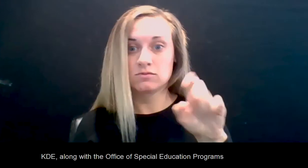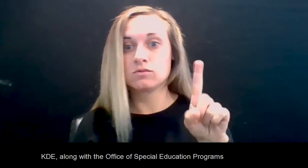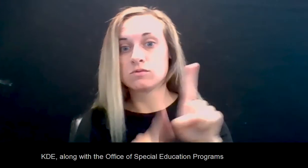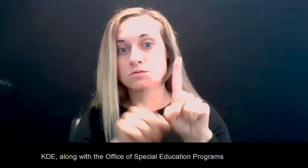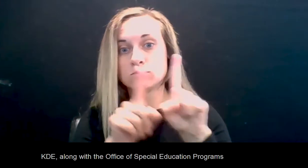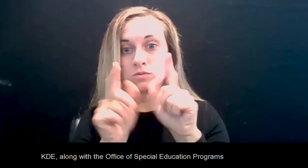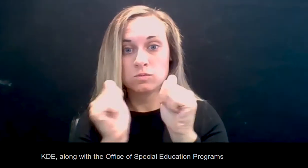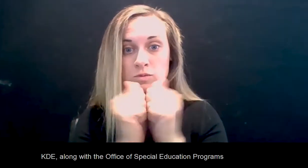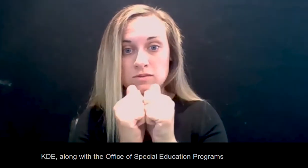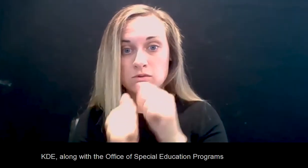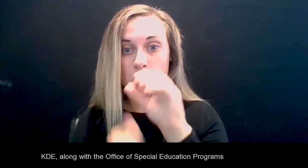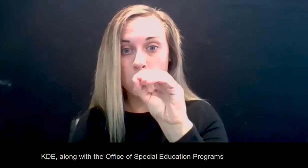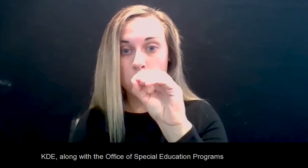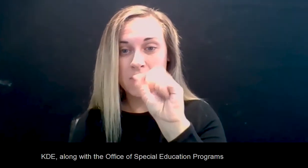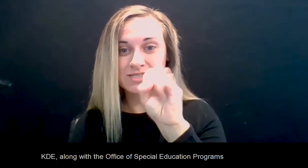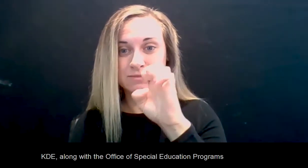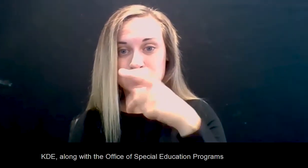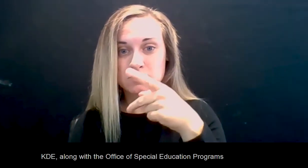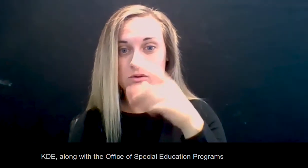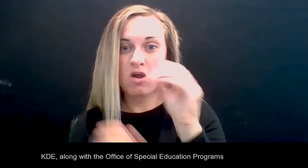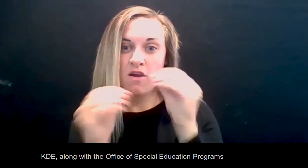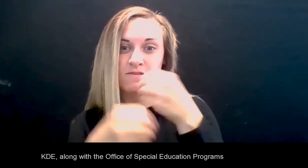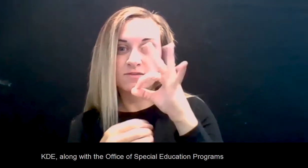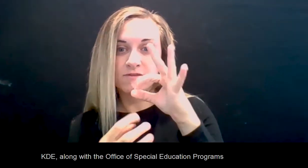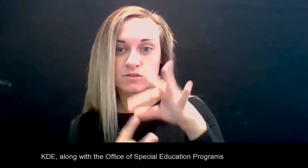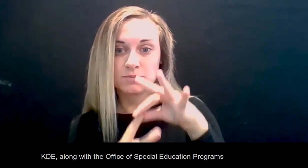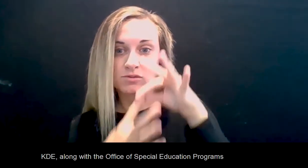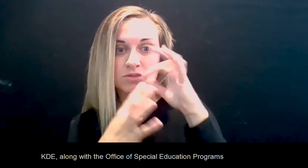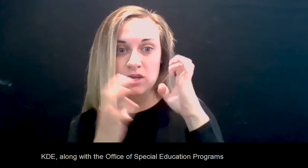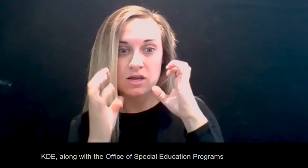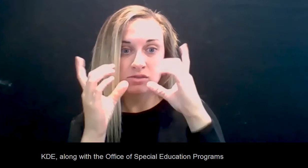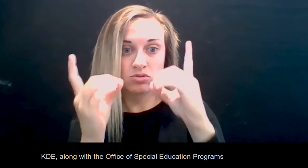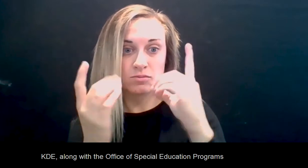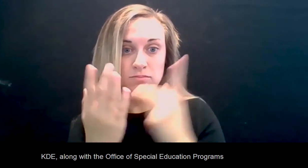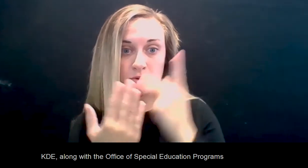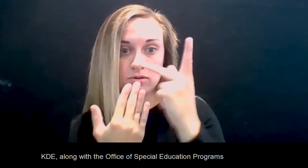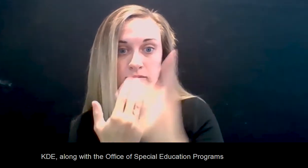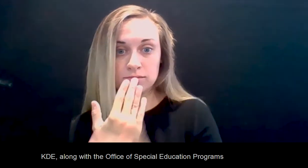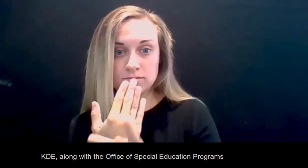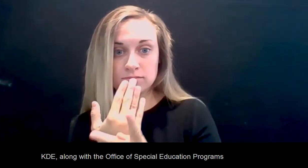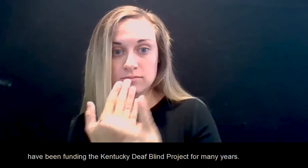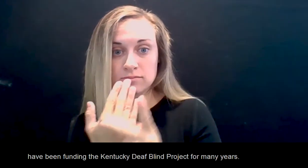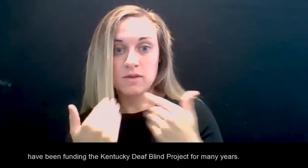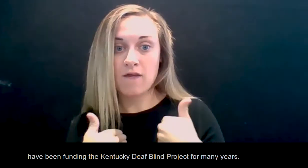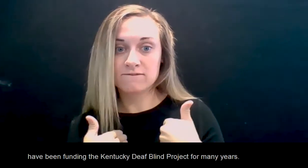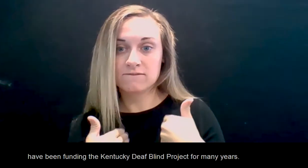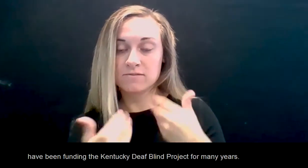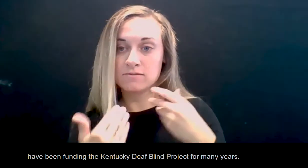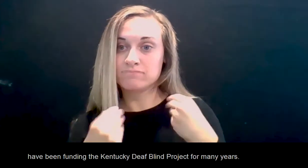KDE, along with the Office of Special Education Programs, have been funding